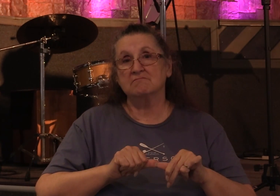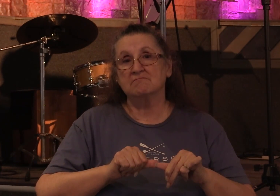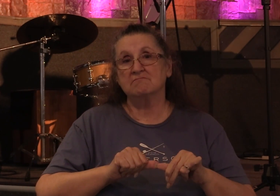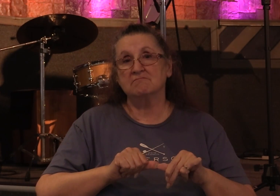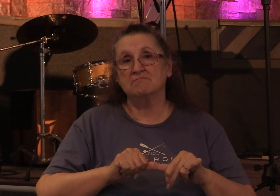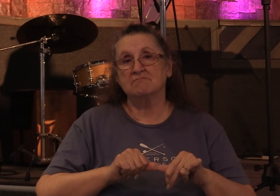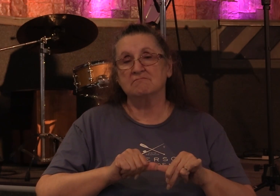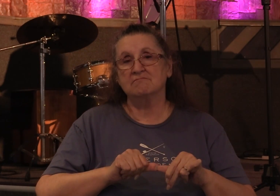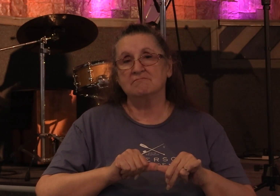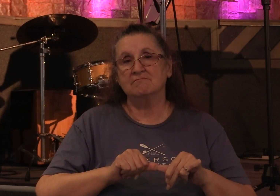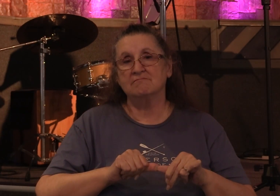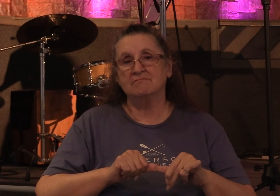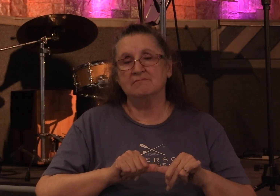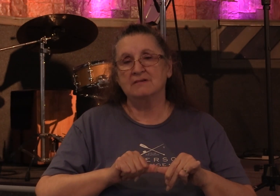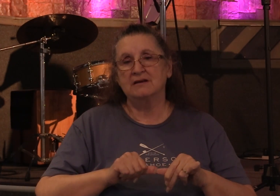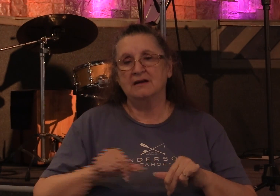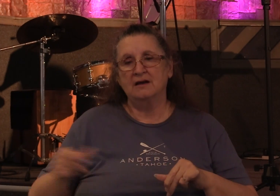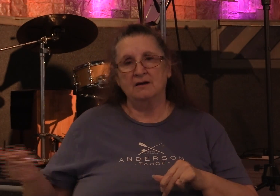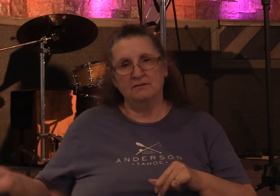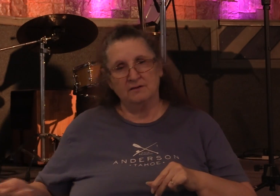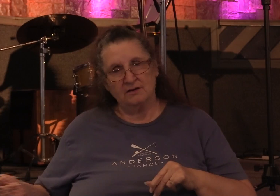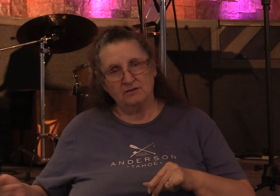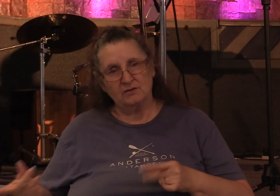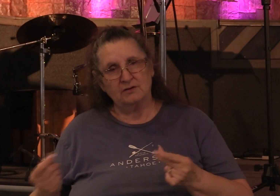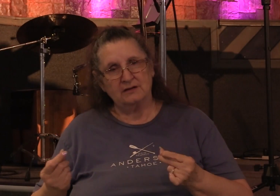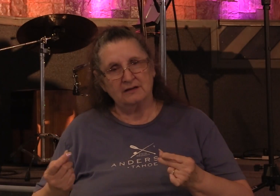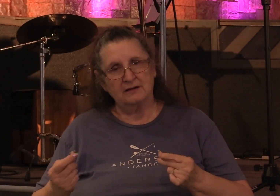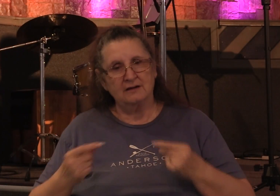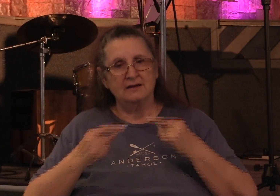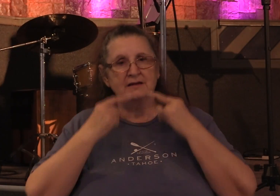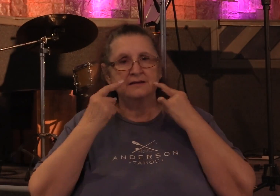what ananias and his wife did was sin done in secret